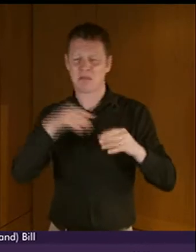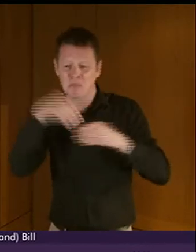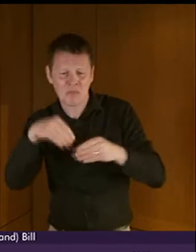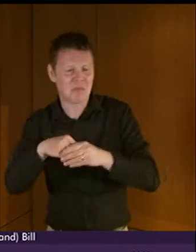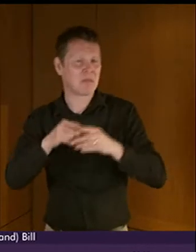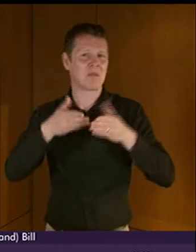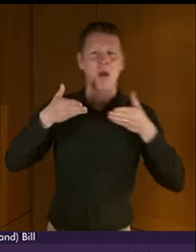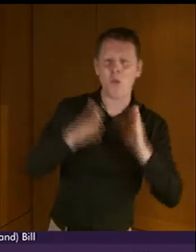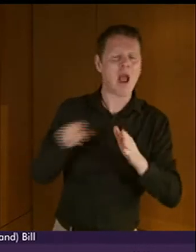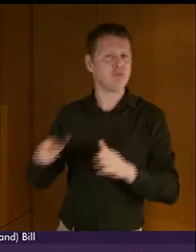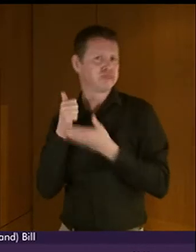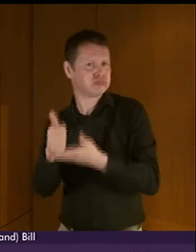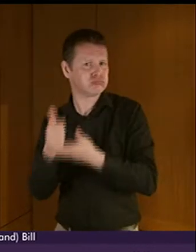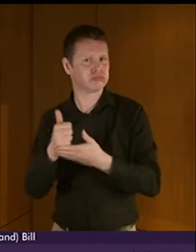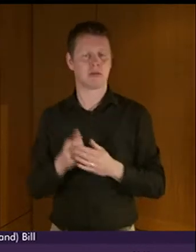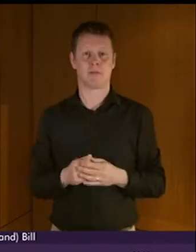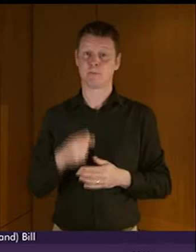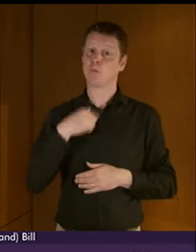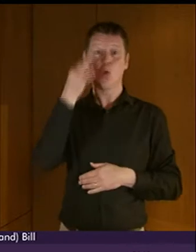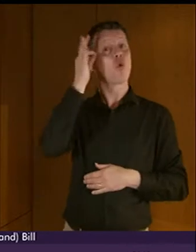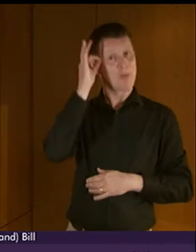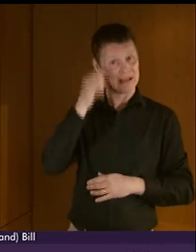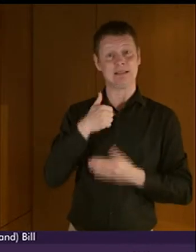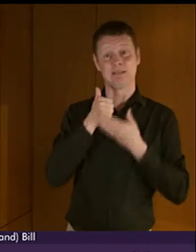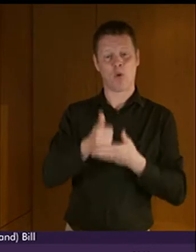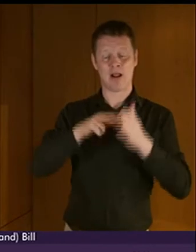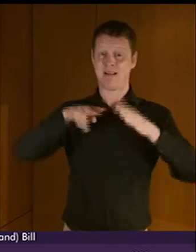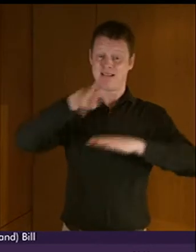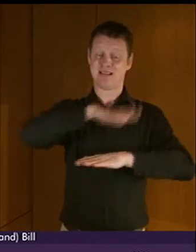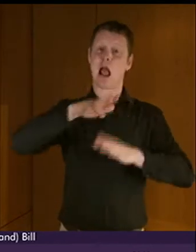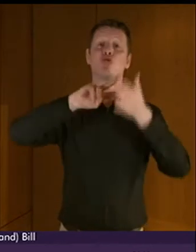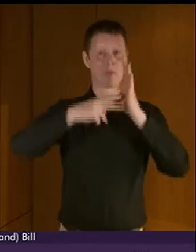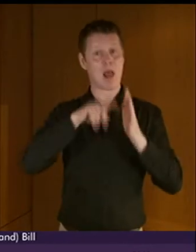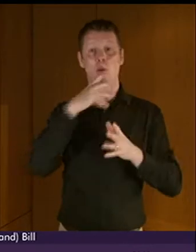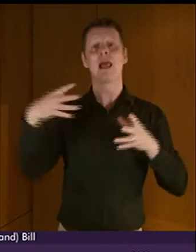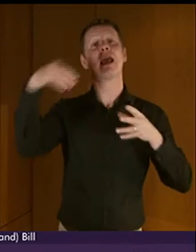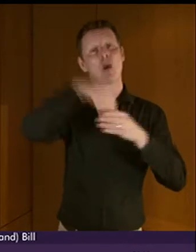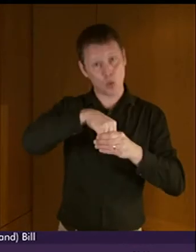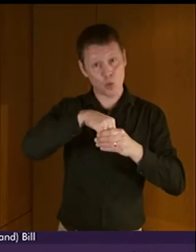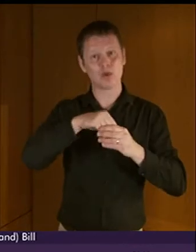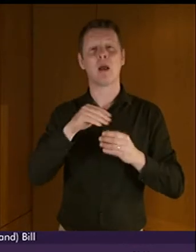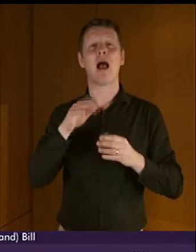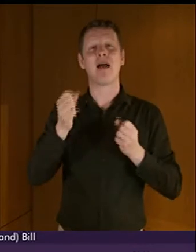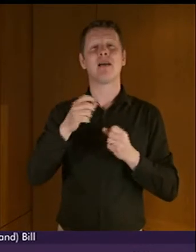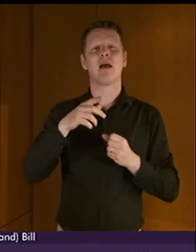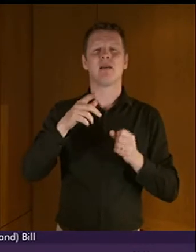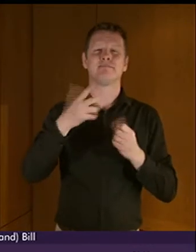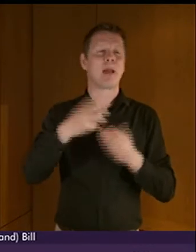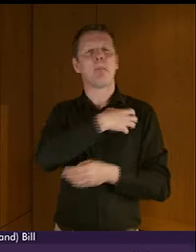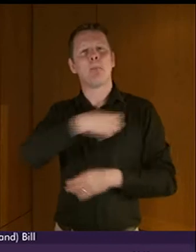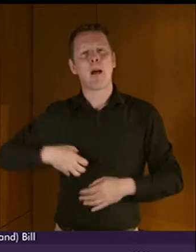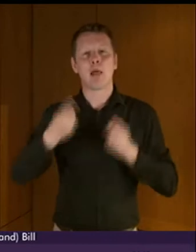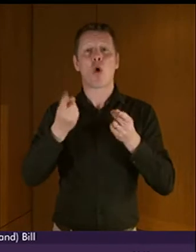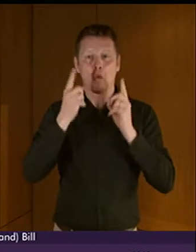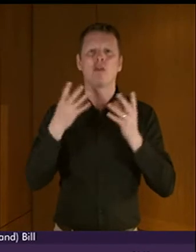The committee supports the proposal to extend the scope of the national plan to include public authorities with a national function, which are accountable to the